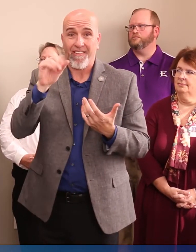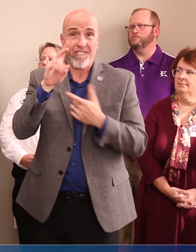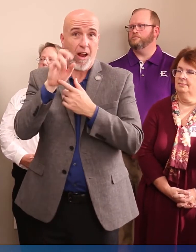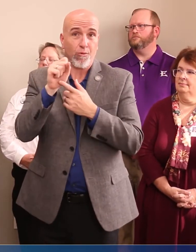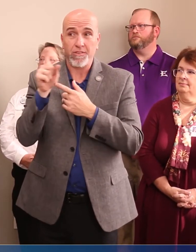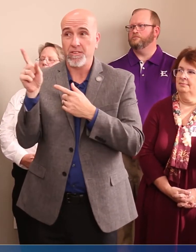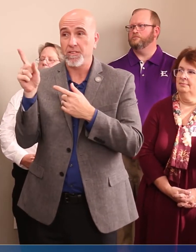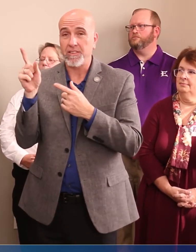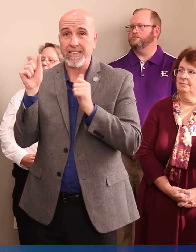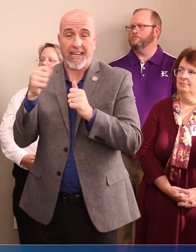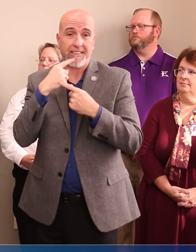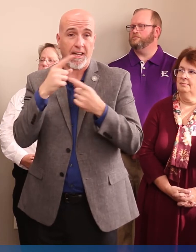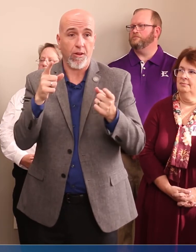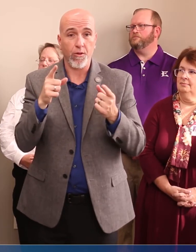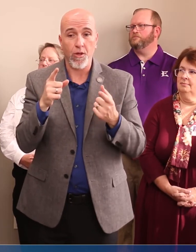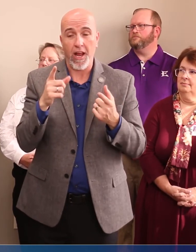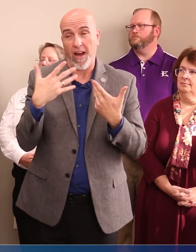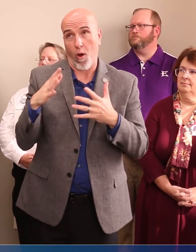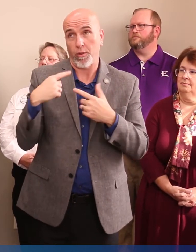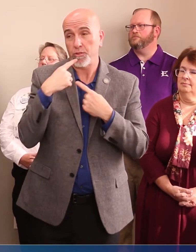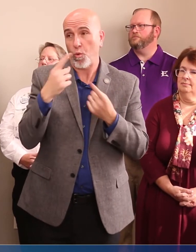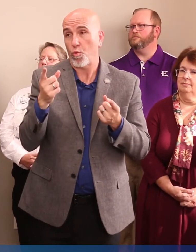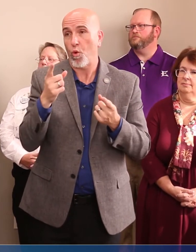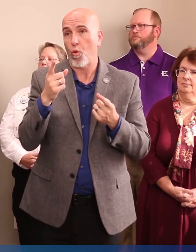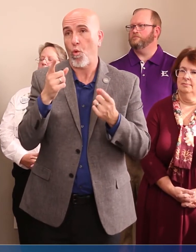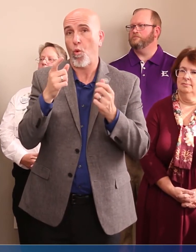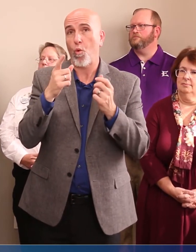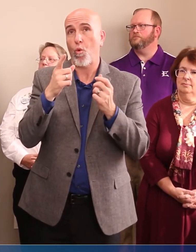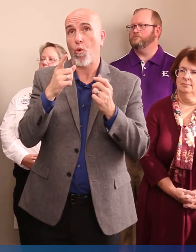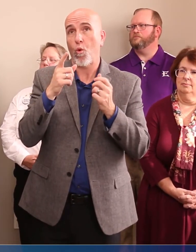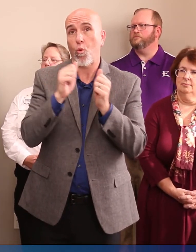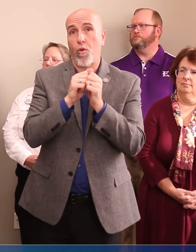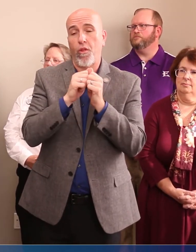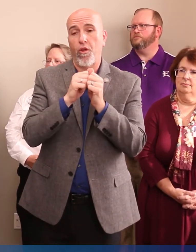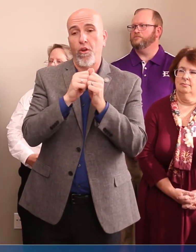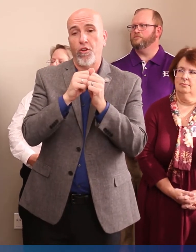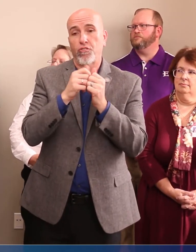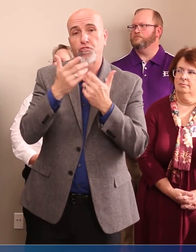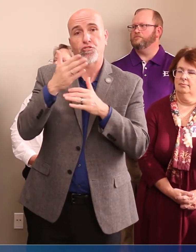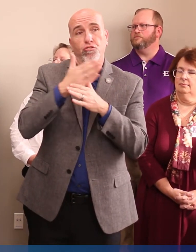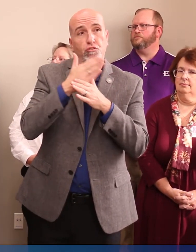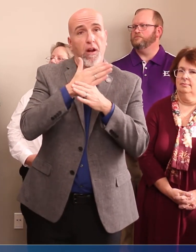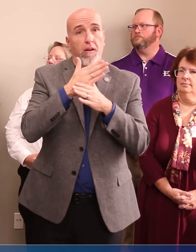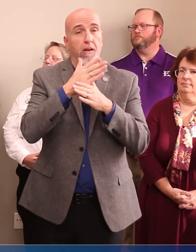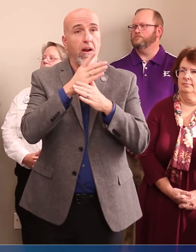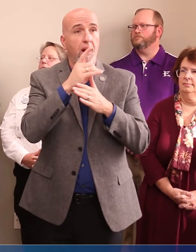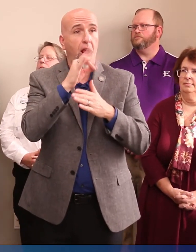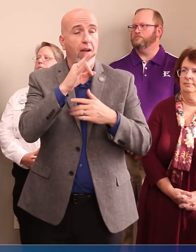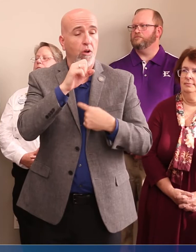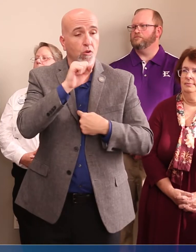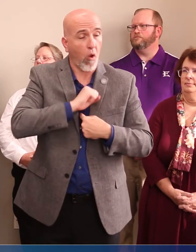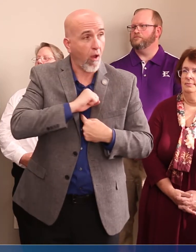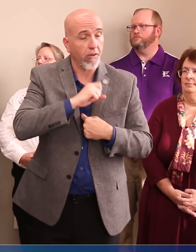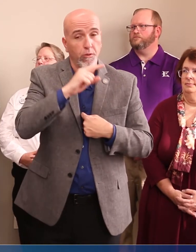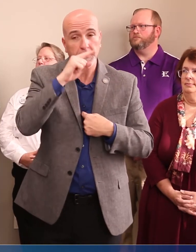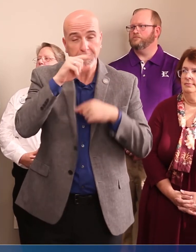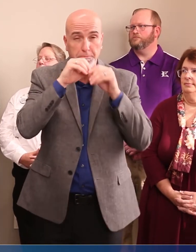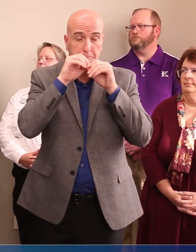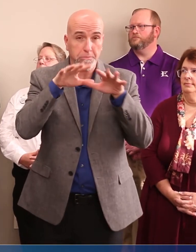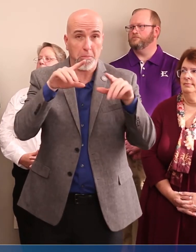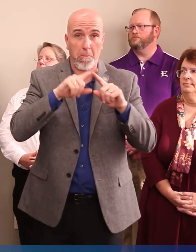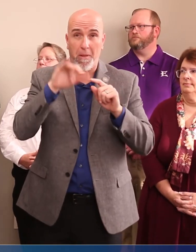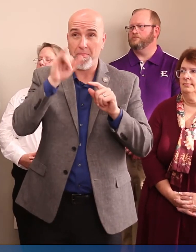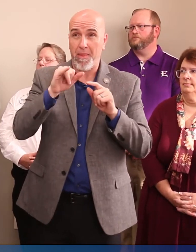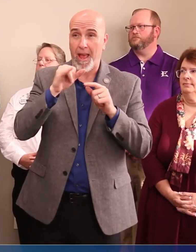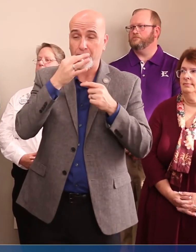as the doctor will tell you and it has said through this the shearing of droplets primarily through coughing or sneezing. But those